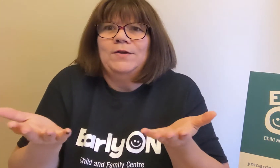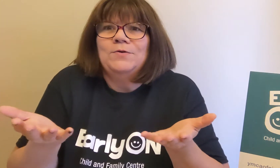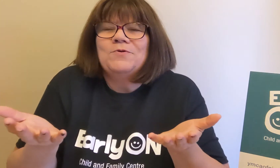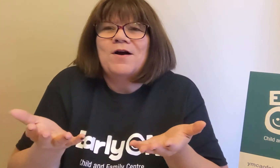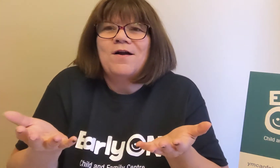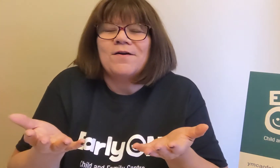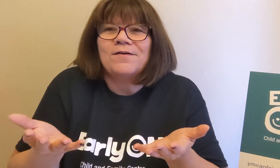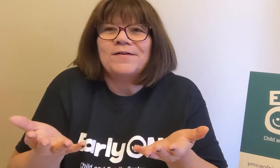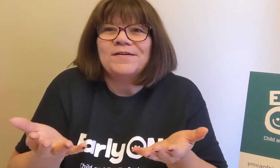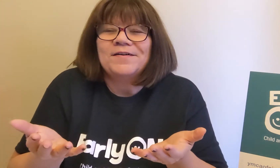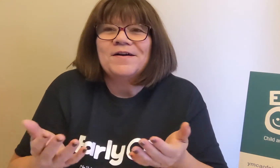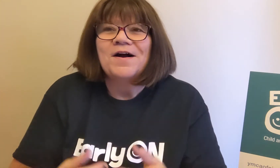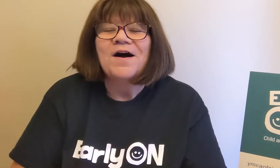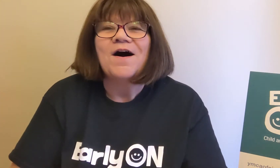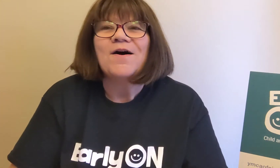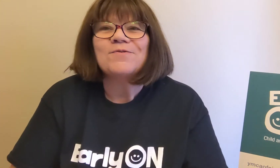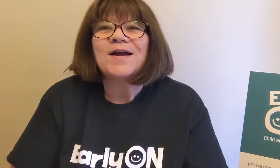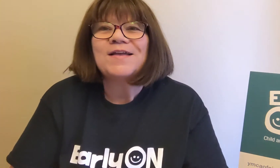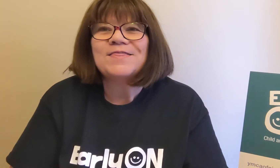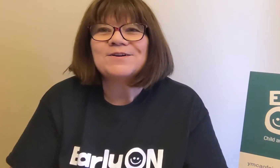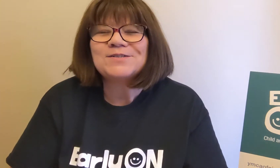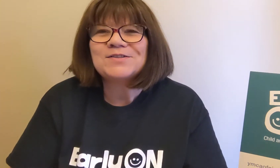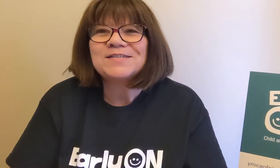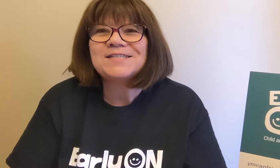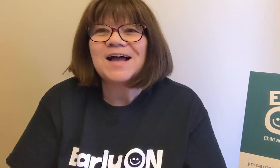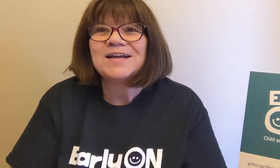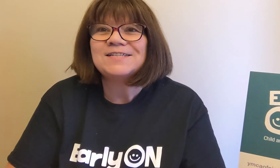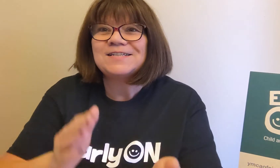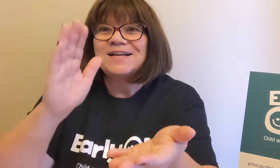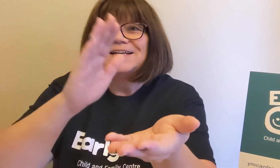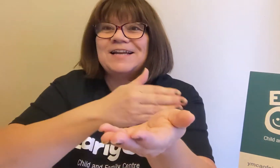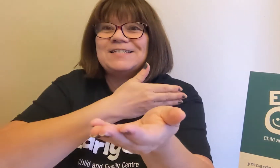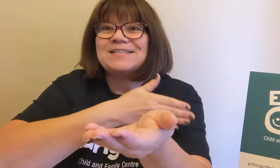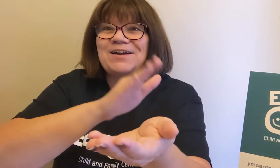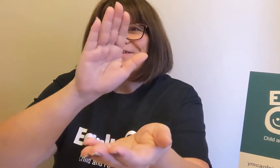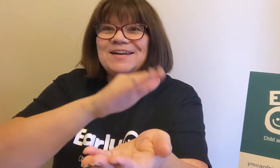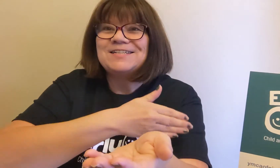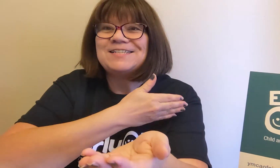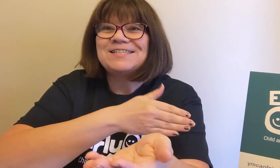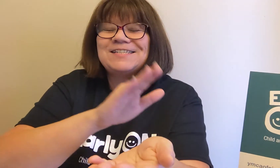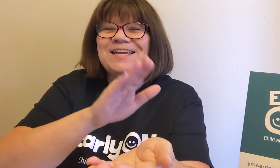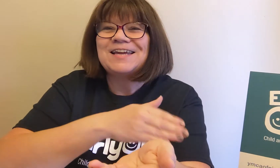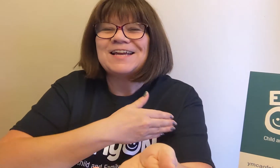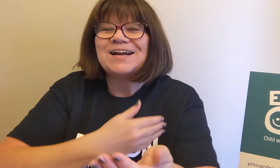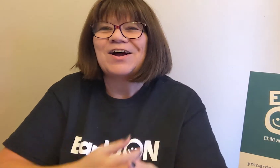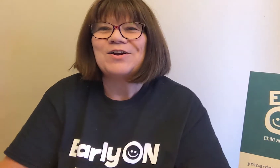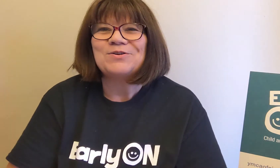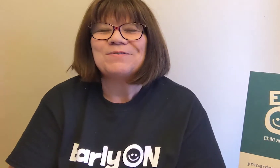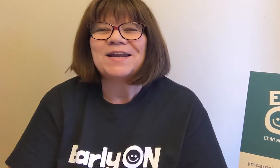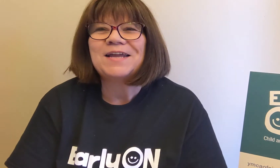you are. All right those are the signs. Let's get ready ready to sing. Are you ready?